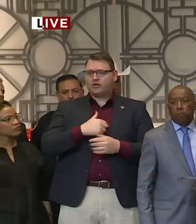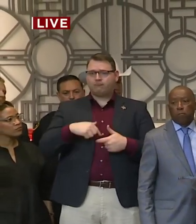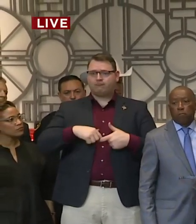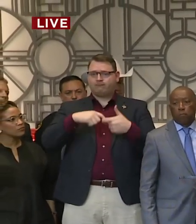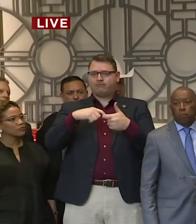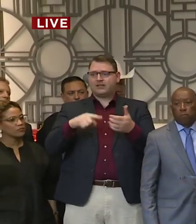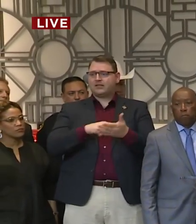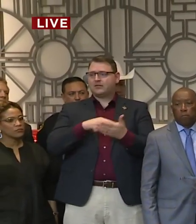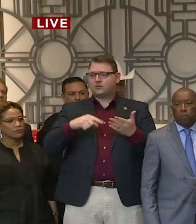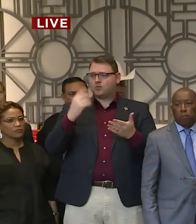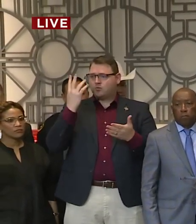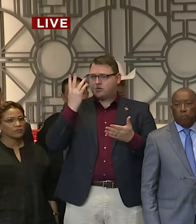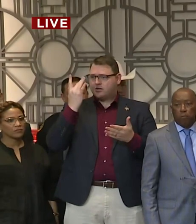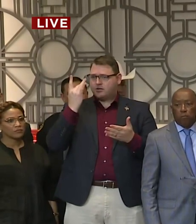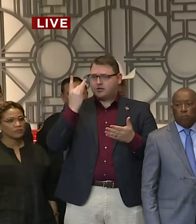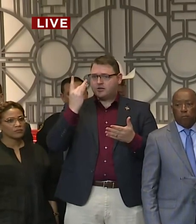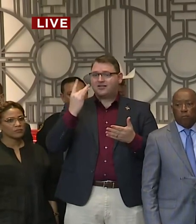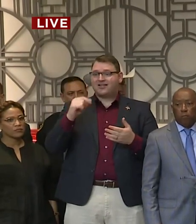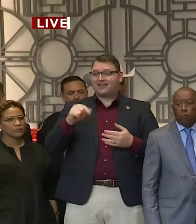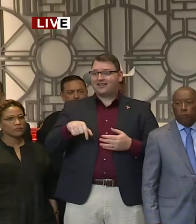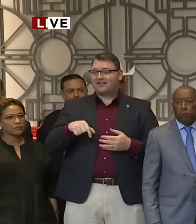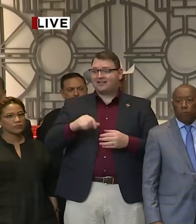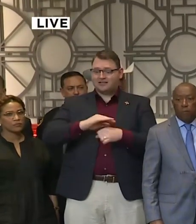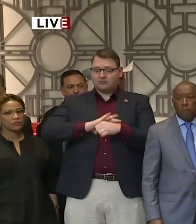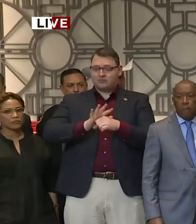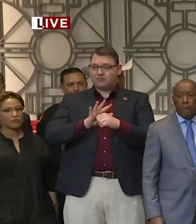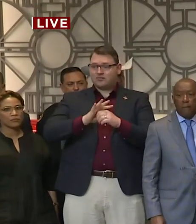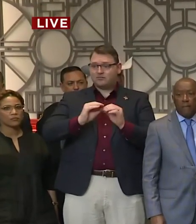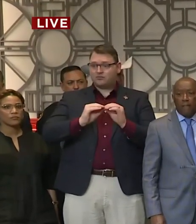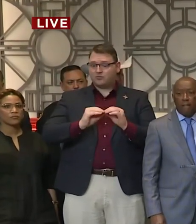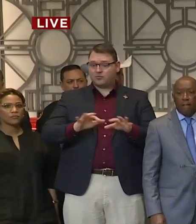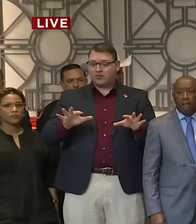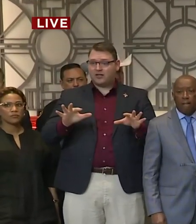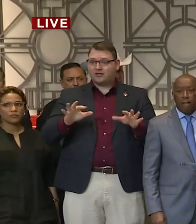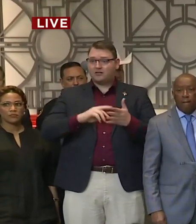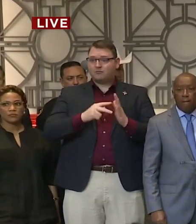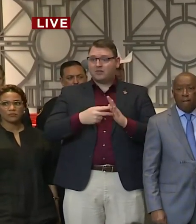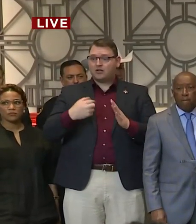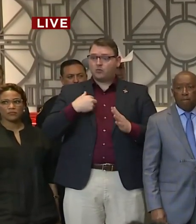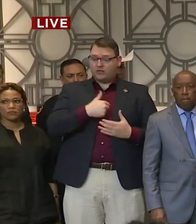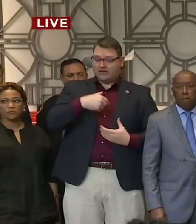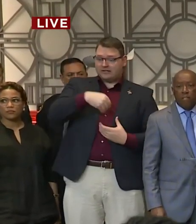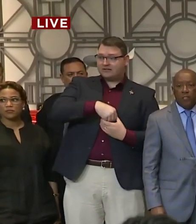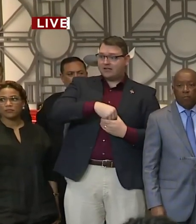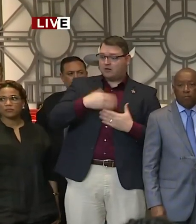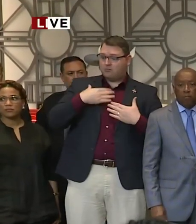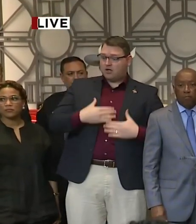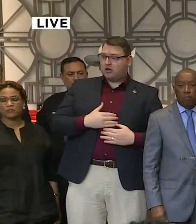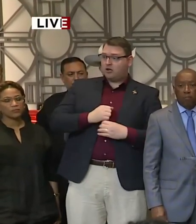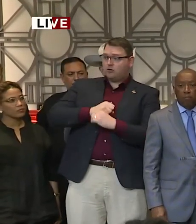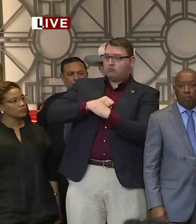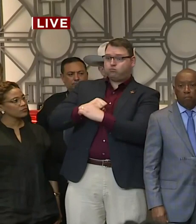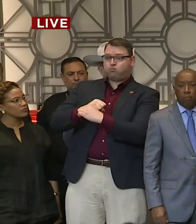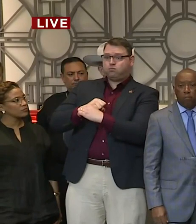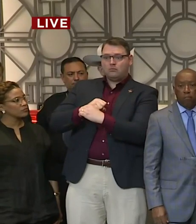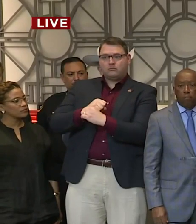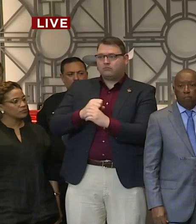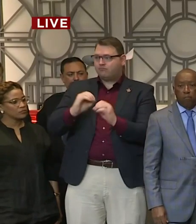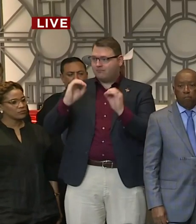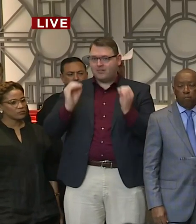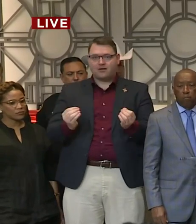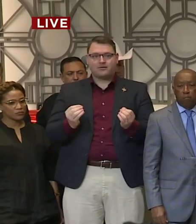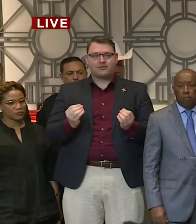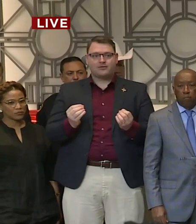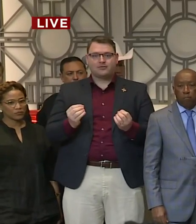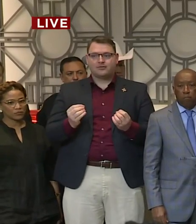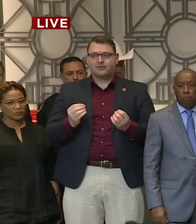is new to the human population. None of us have any immunity to it. We don't know how wide it's going to spread. We're watching around the globe,